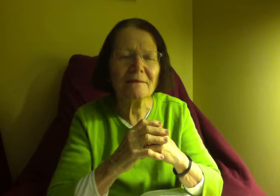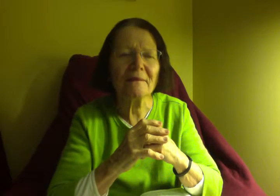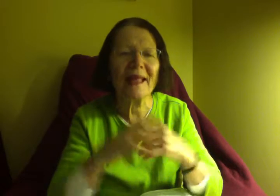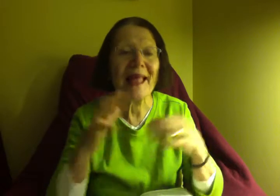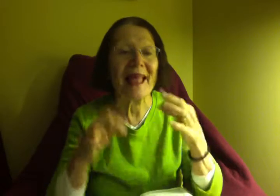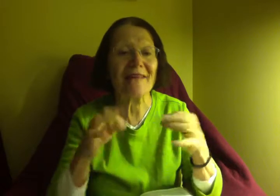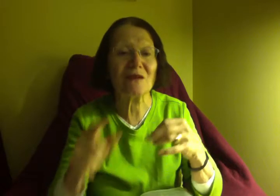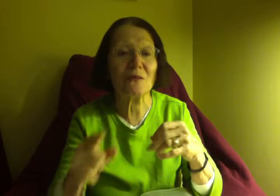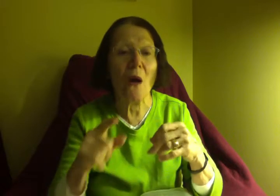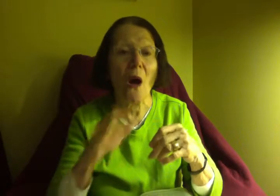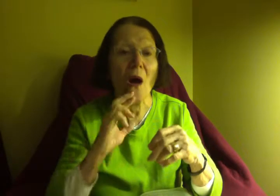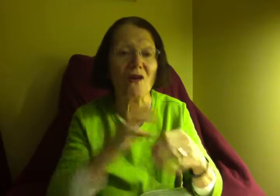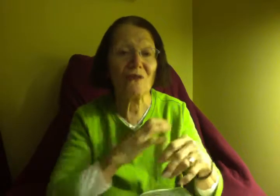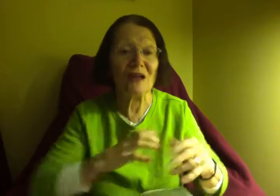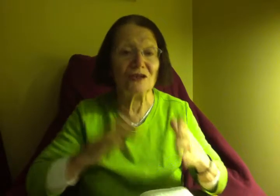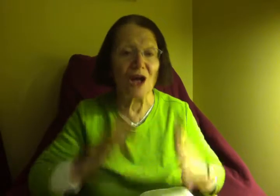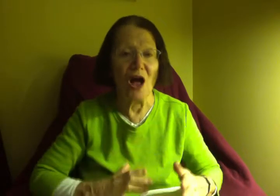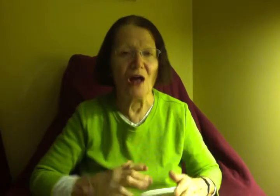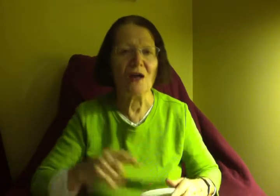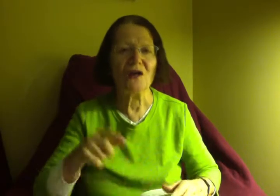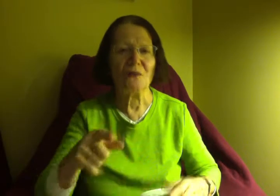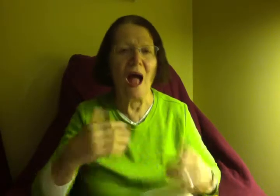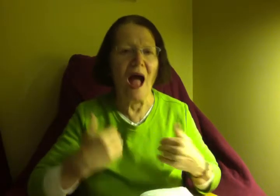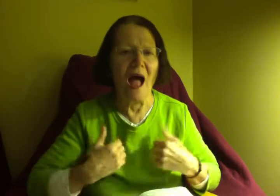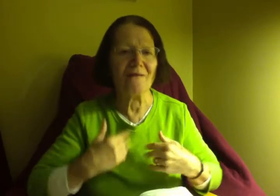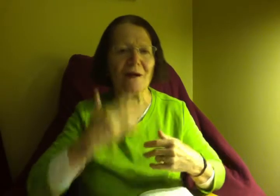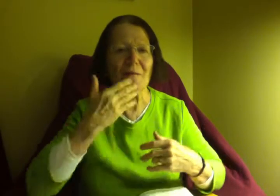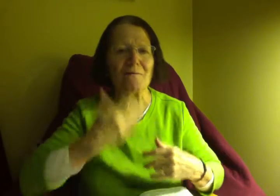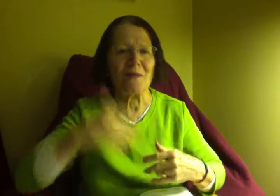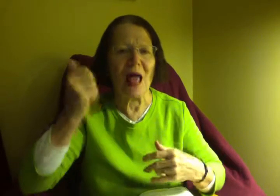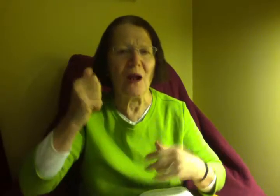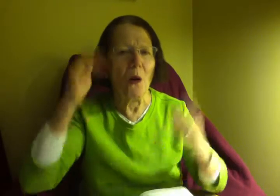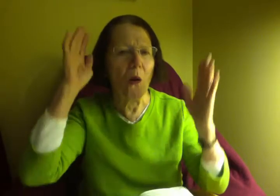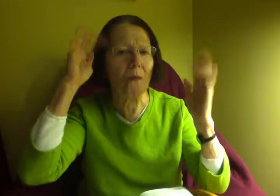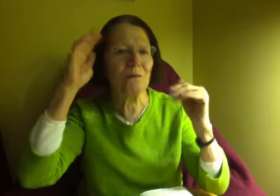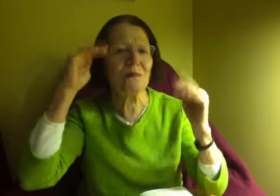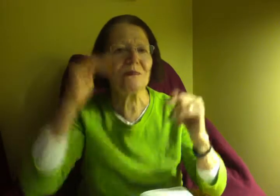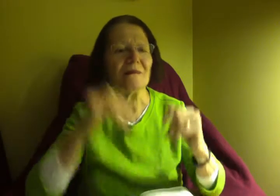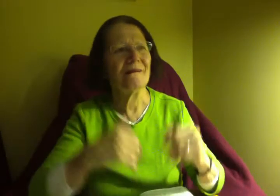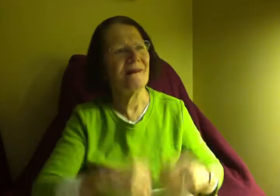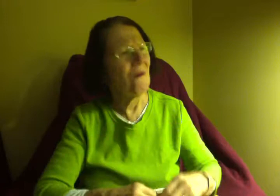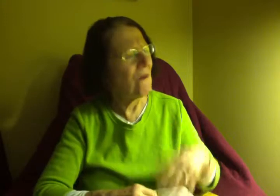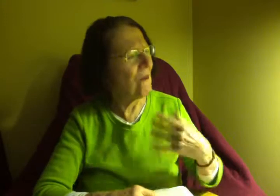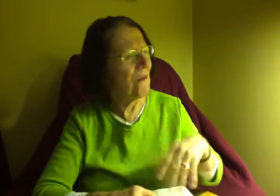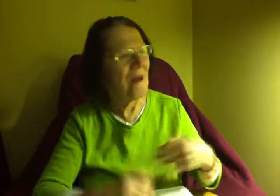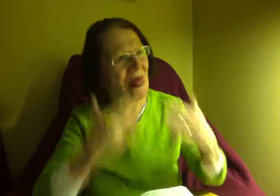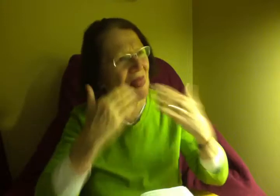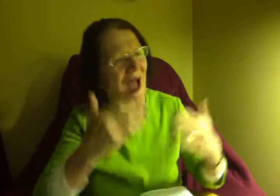and she would have me cry. But I would cry